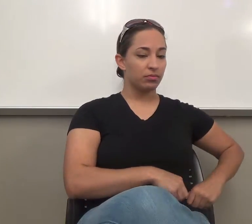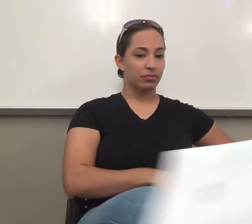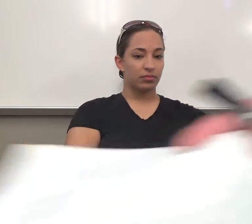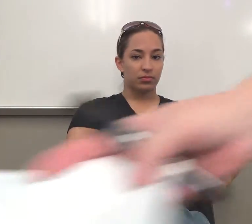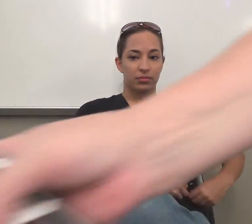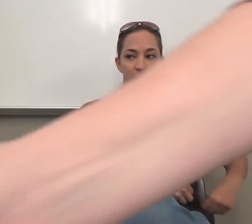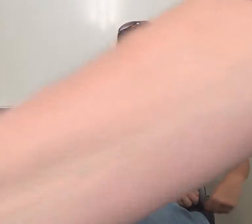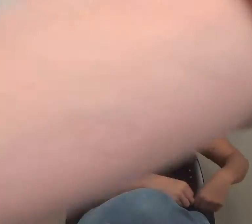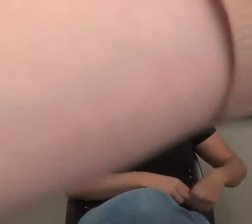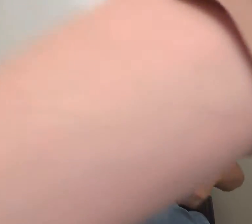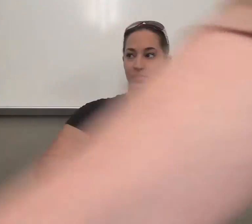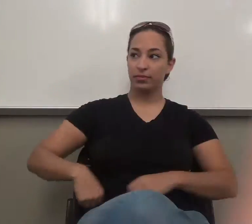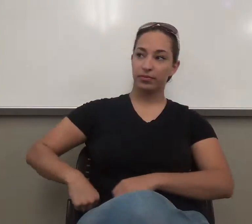All right. So, I think.